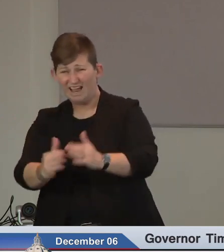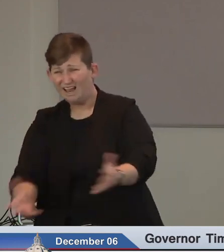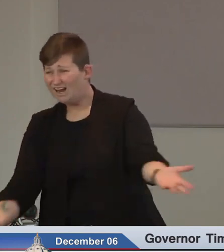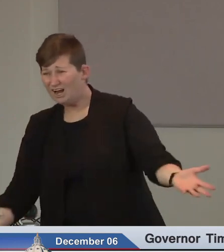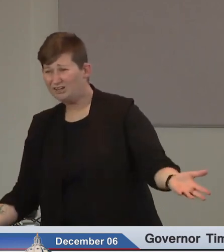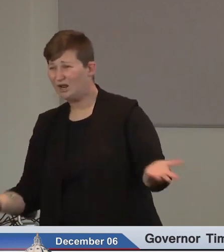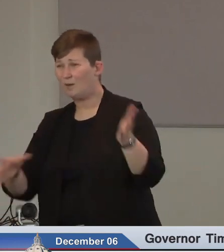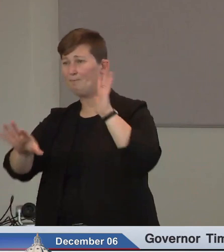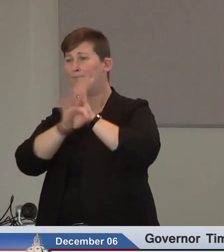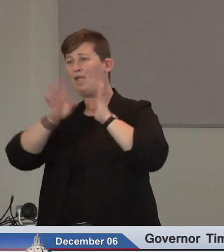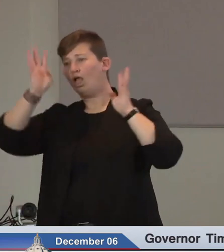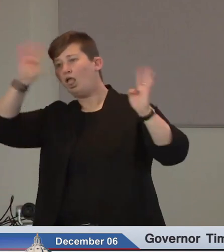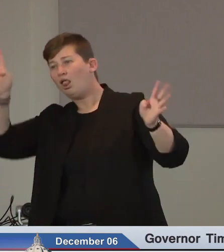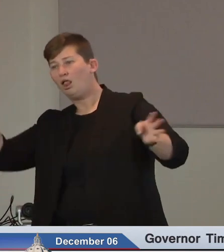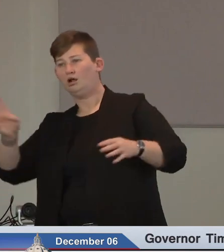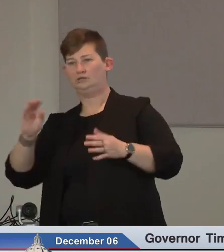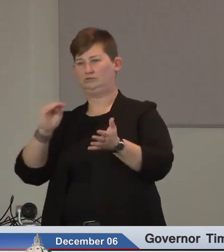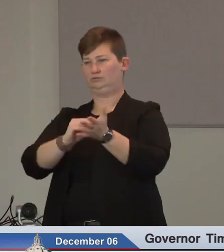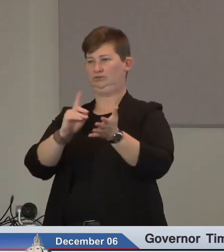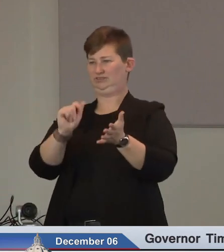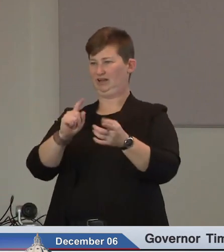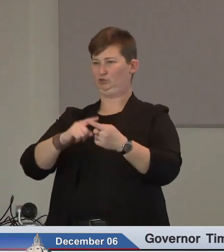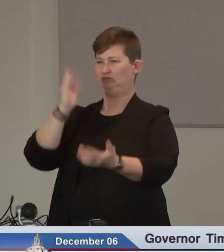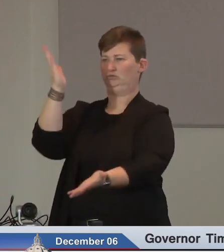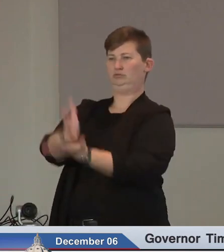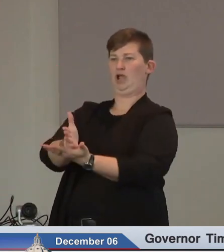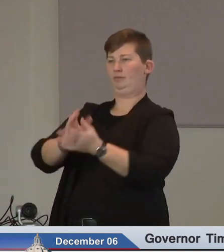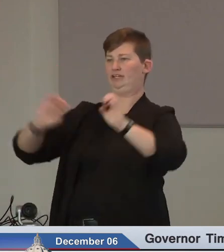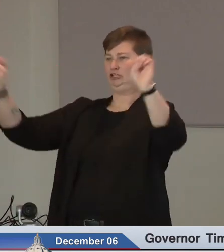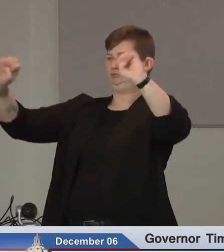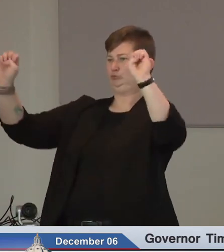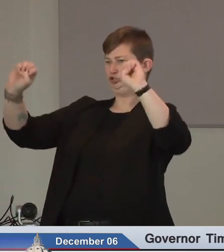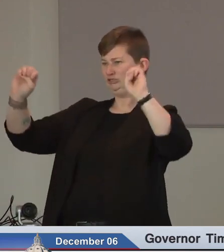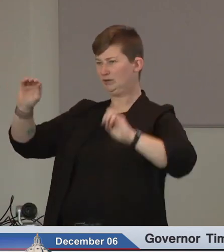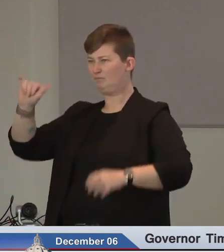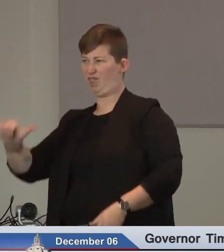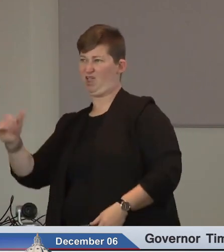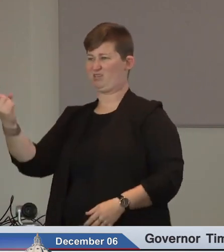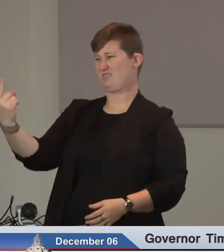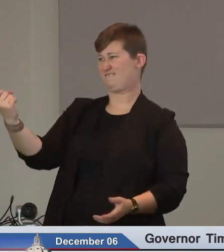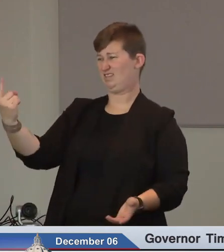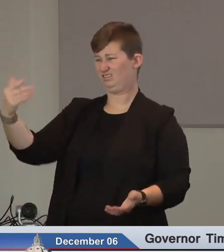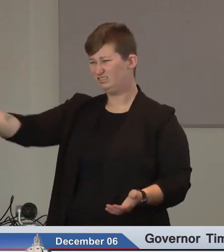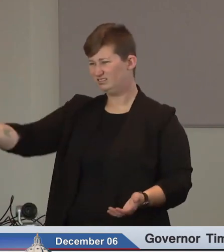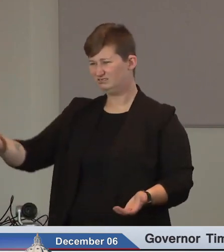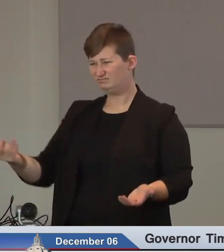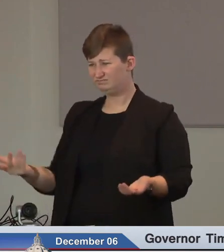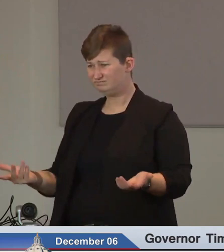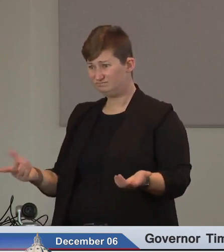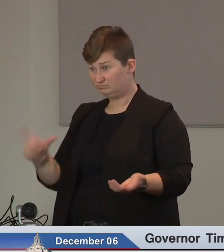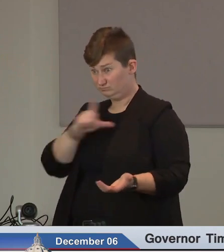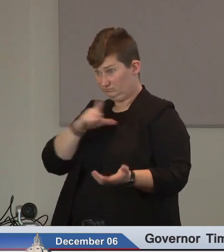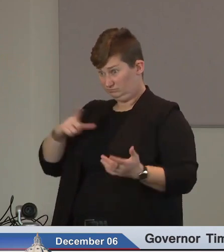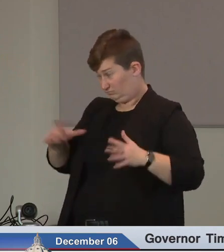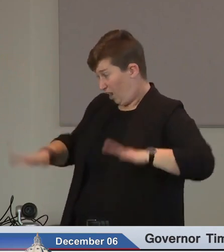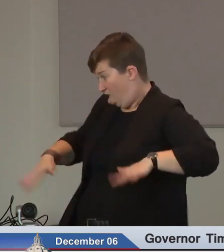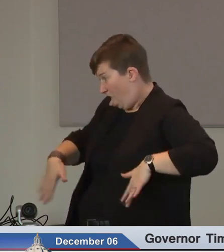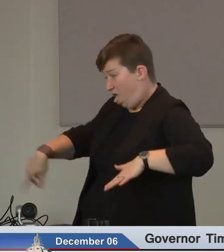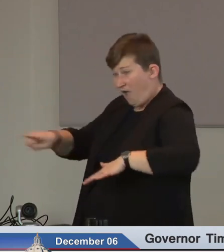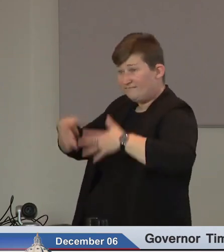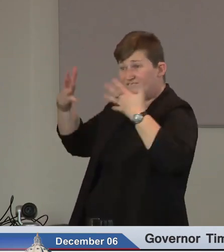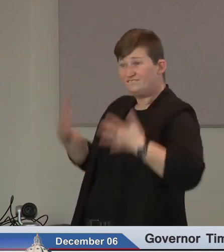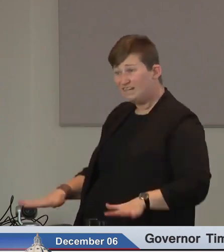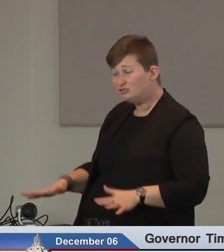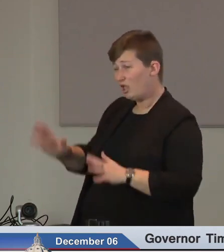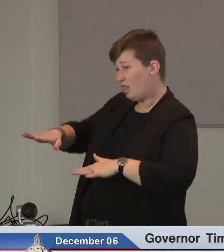uh the emergency on may 11th the legislature did not get finished and signed them over until the 26th